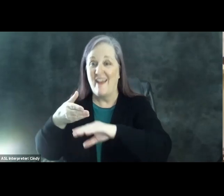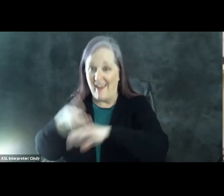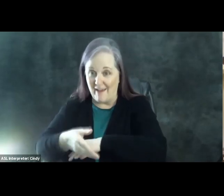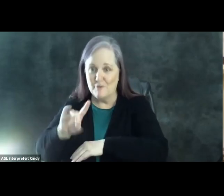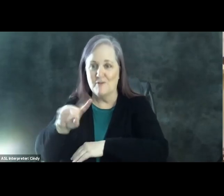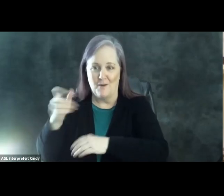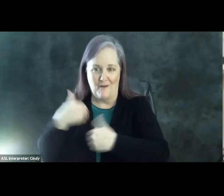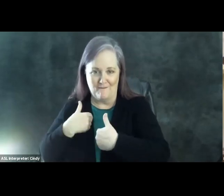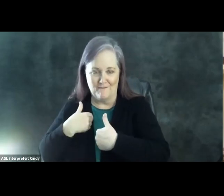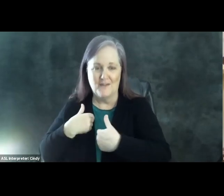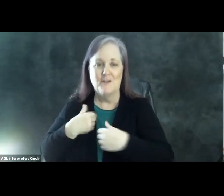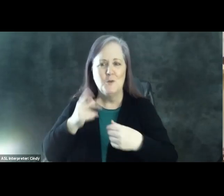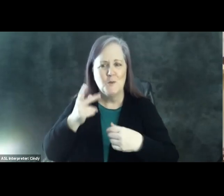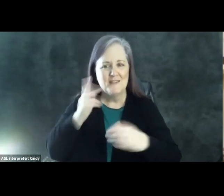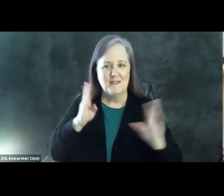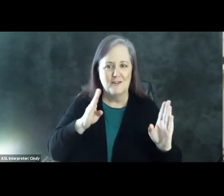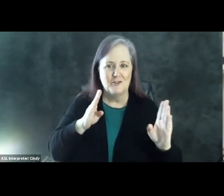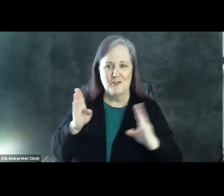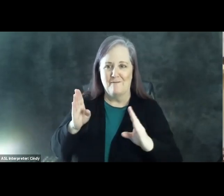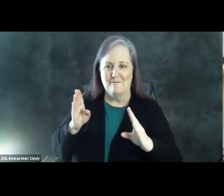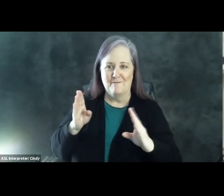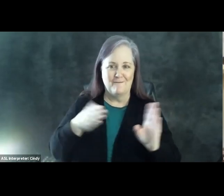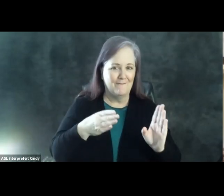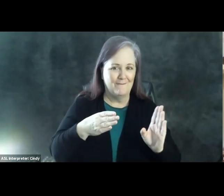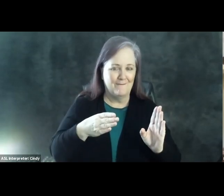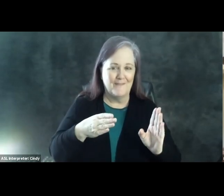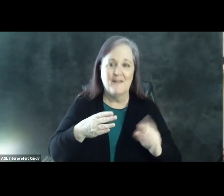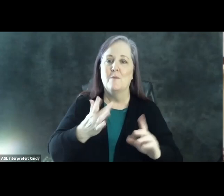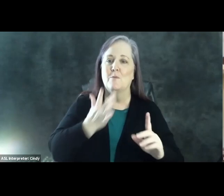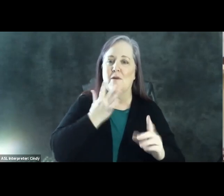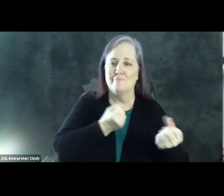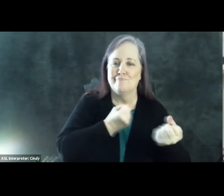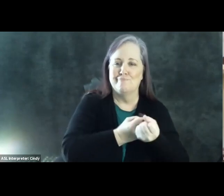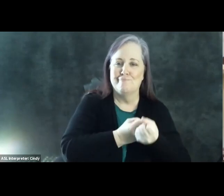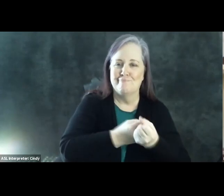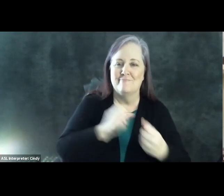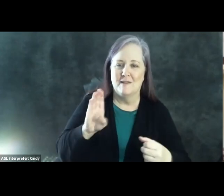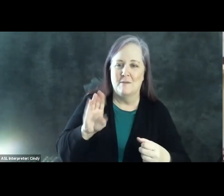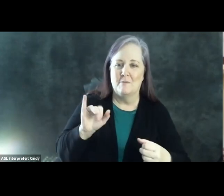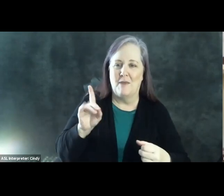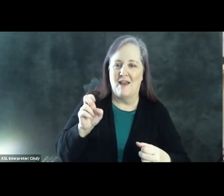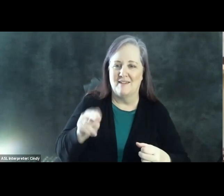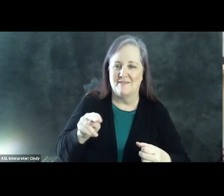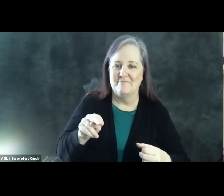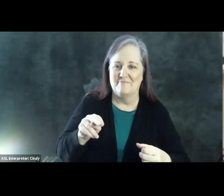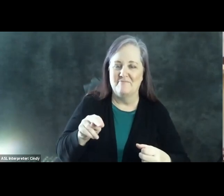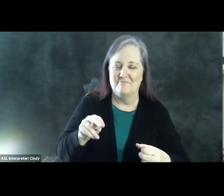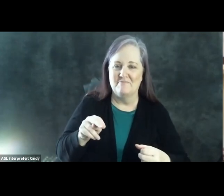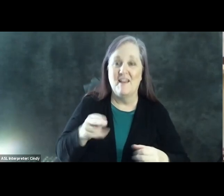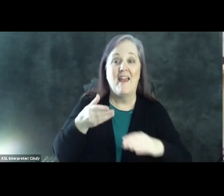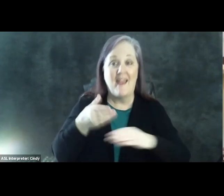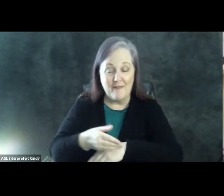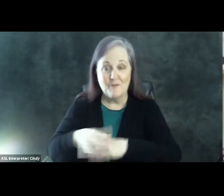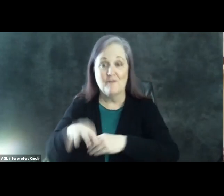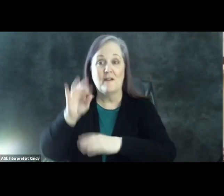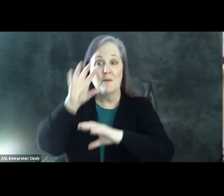And you could actually see the shift in preferences toward Biden after he was diagnosed with COVID. So COVID is a really